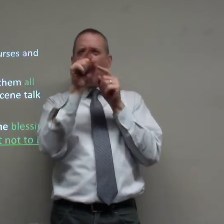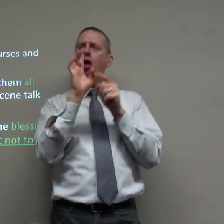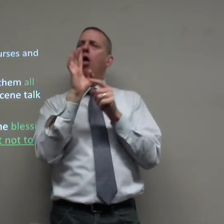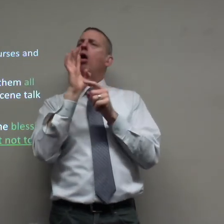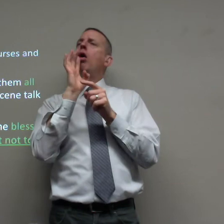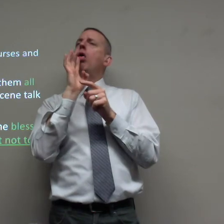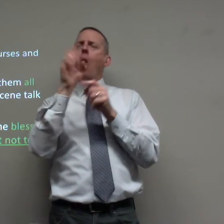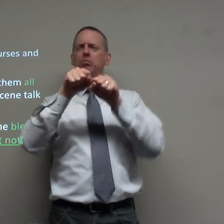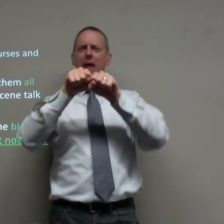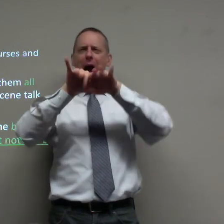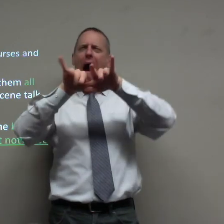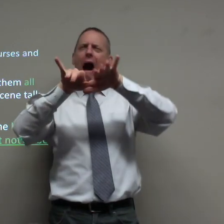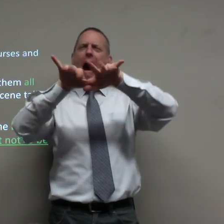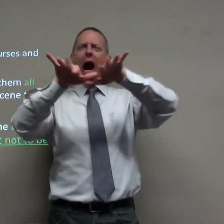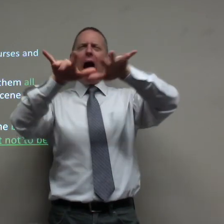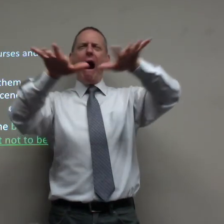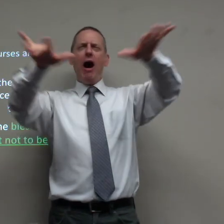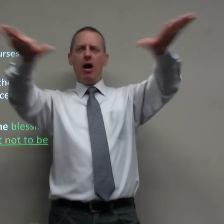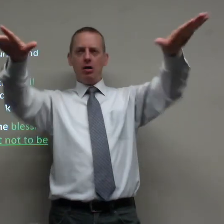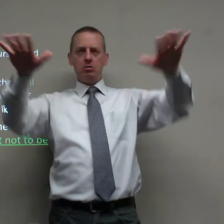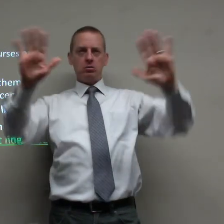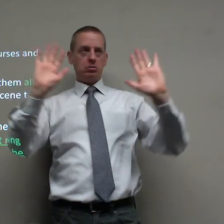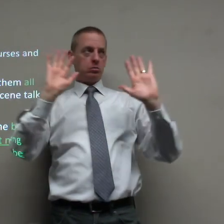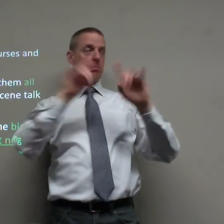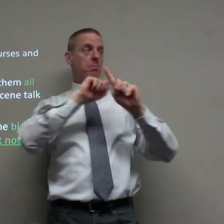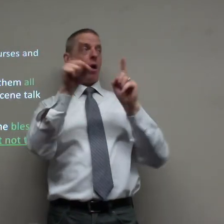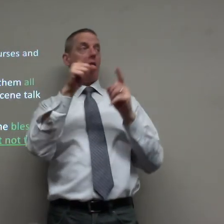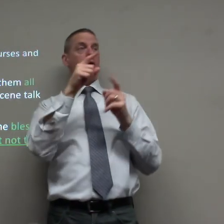nothing is just a little bit little things become big things